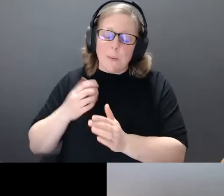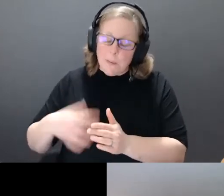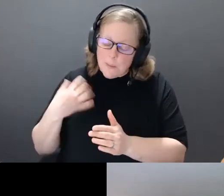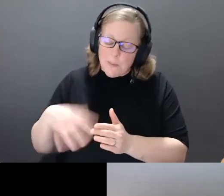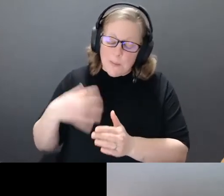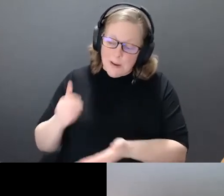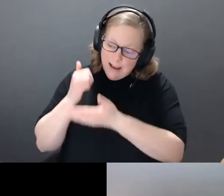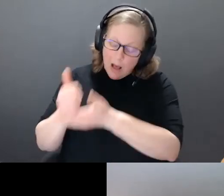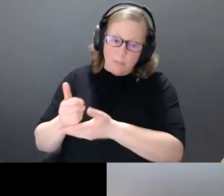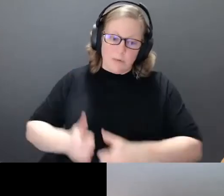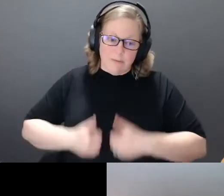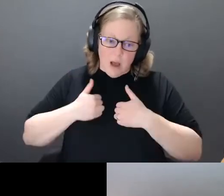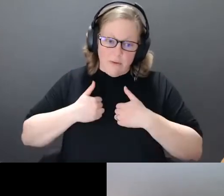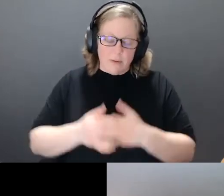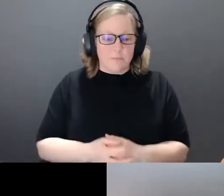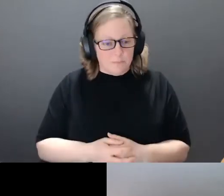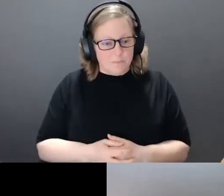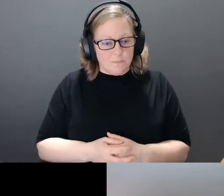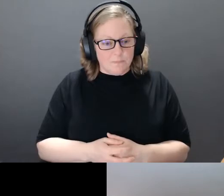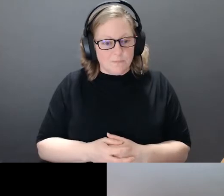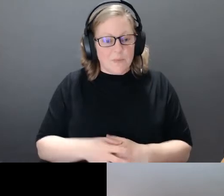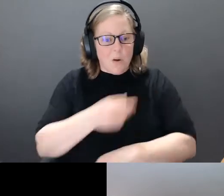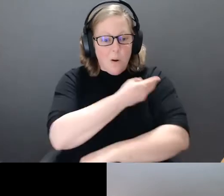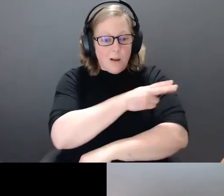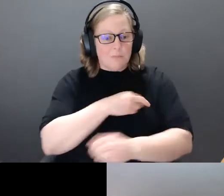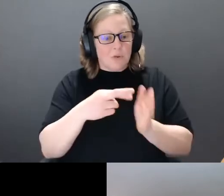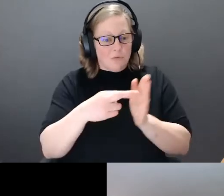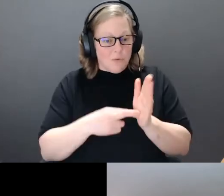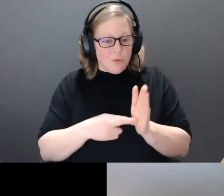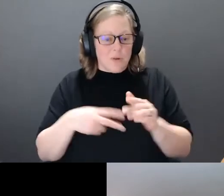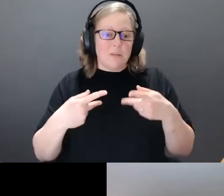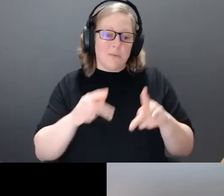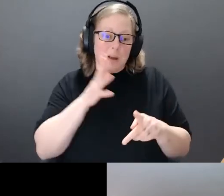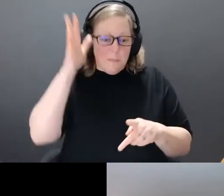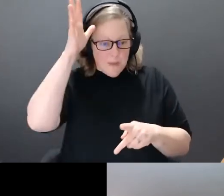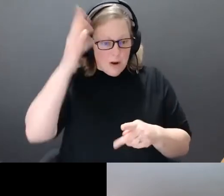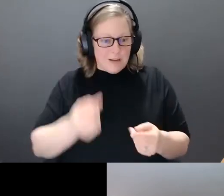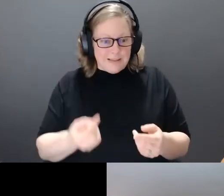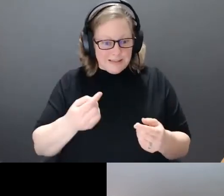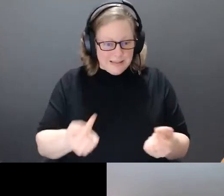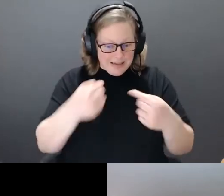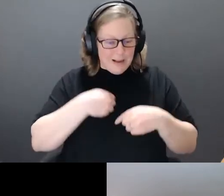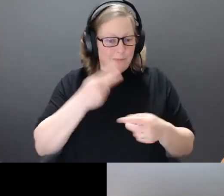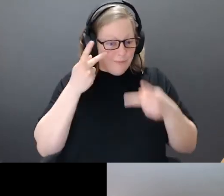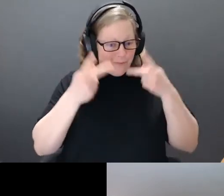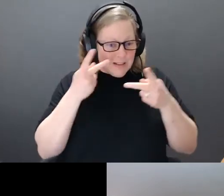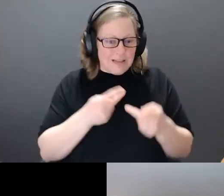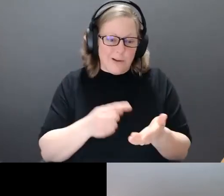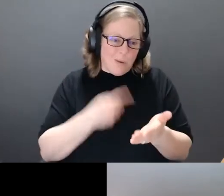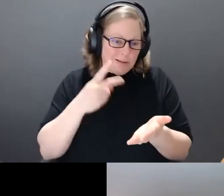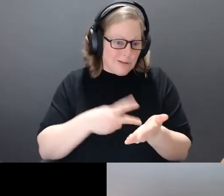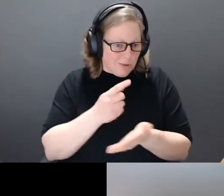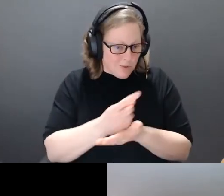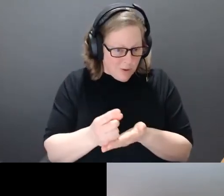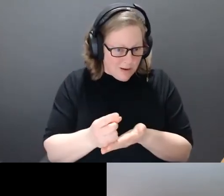Vicky says hospital rules allowed our parents to see me only twice weekly. After the long ride to the city, she and my brothers